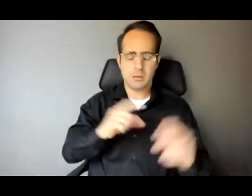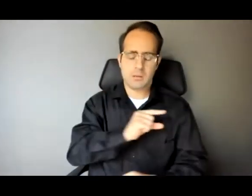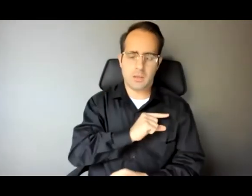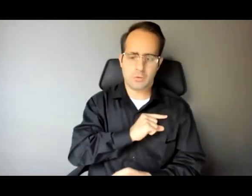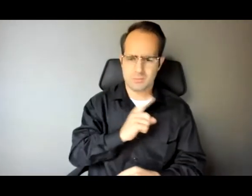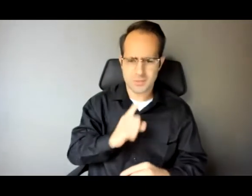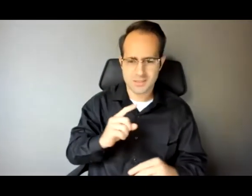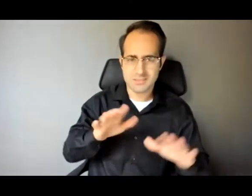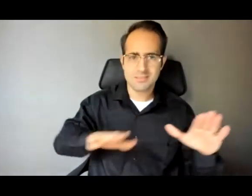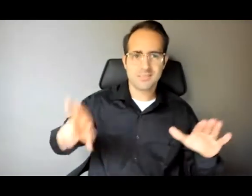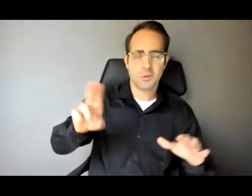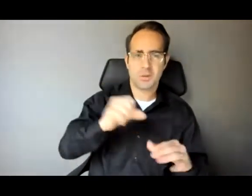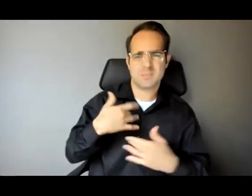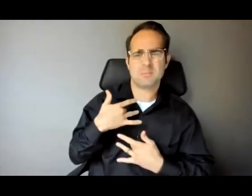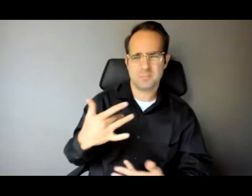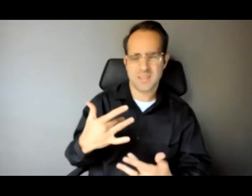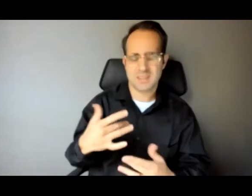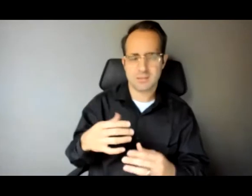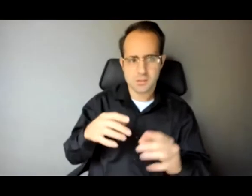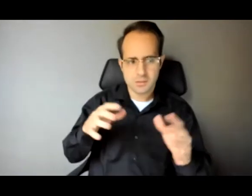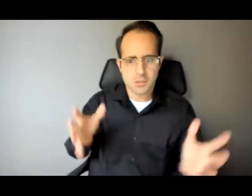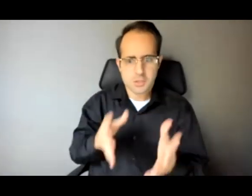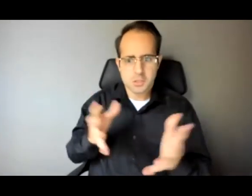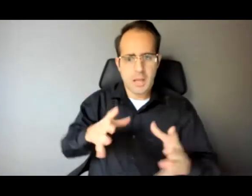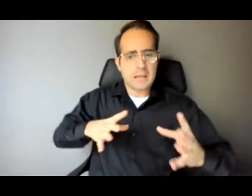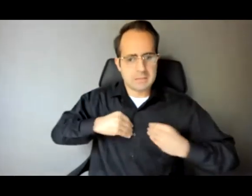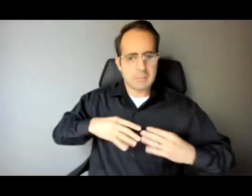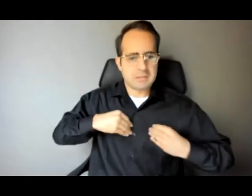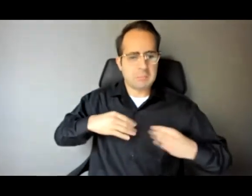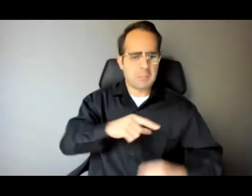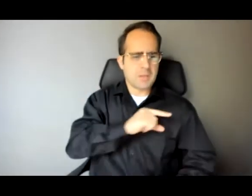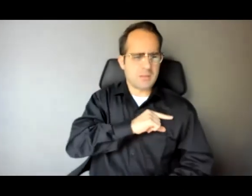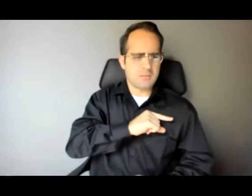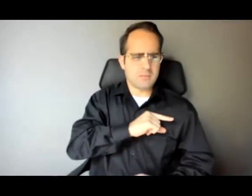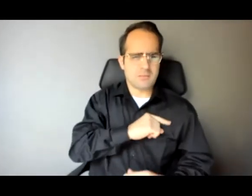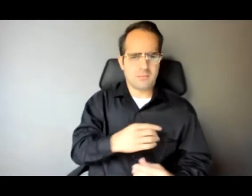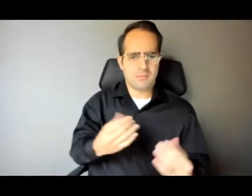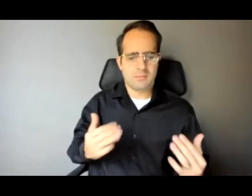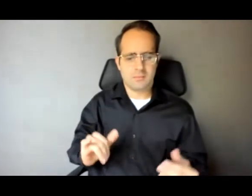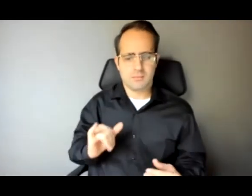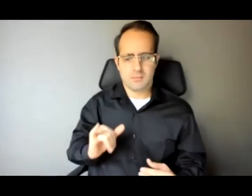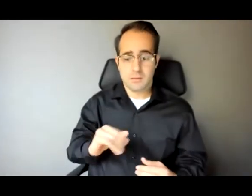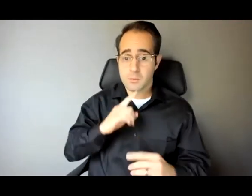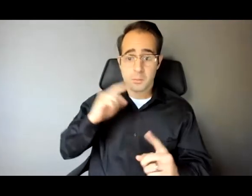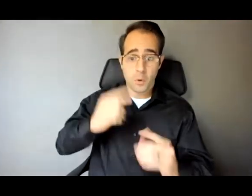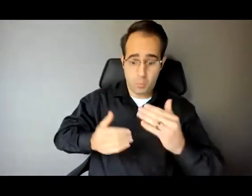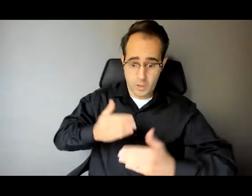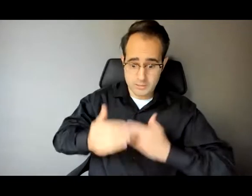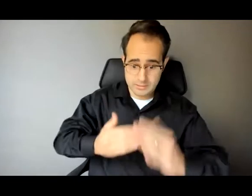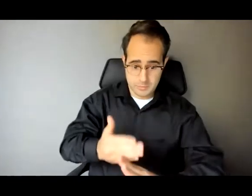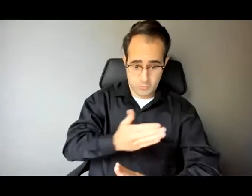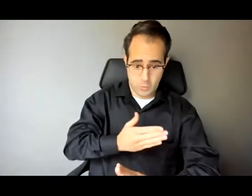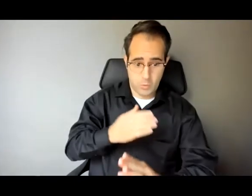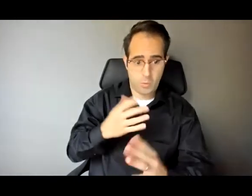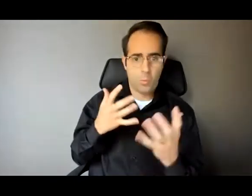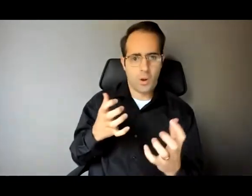When it came to Rikers, punishment is definitely in the process. So no matter what happened in court, by the time